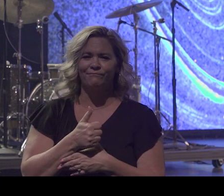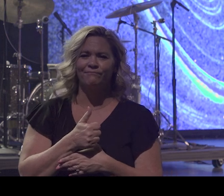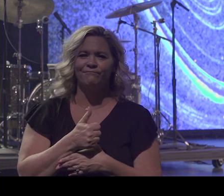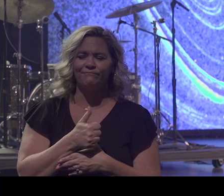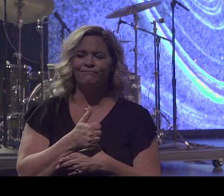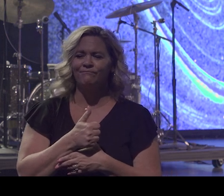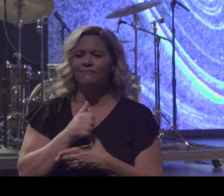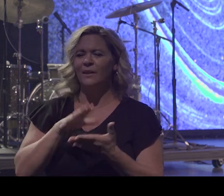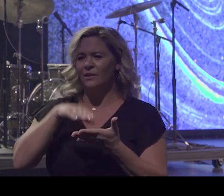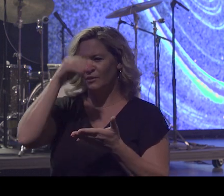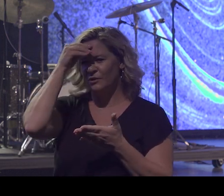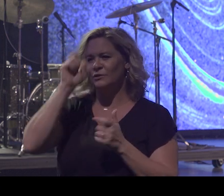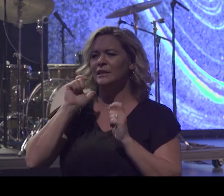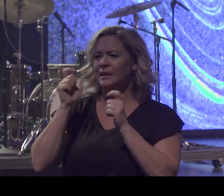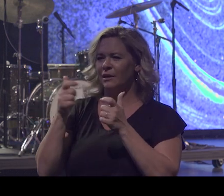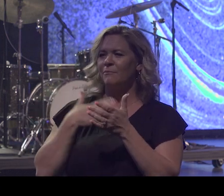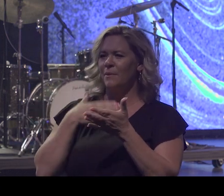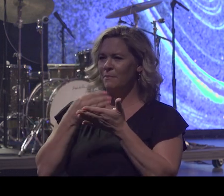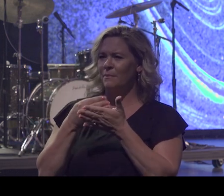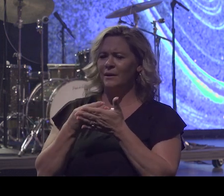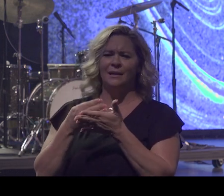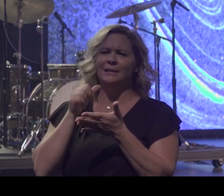Learned to give my money. See, God don't need your money. God needs your heart.